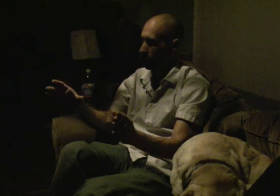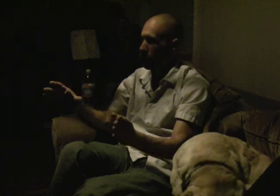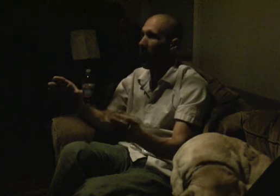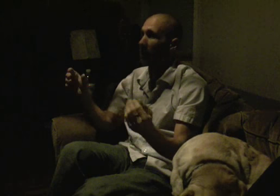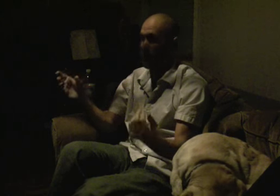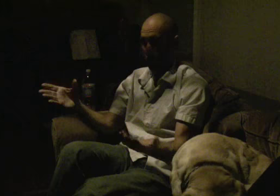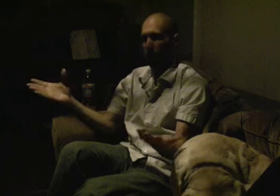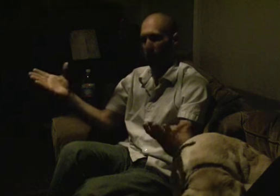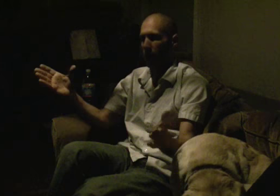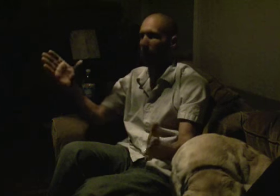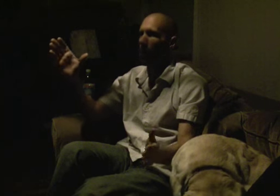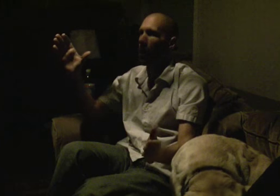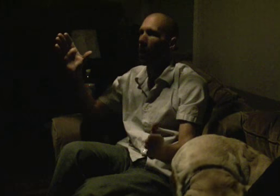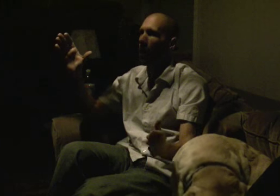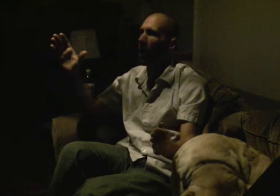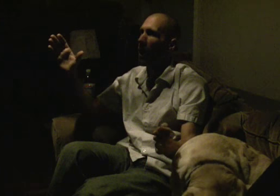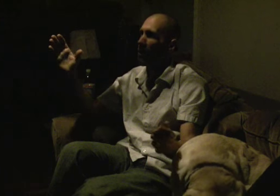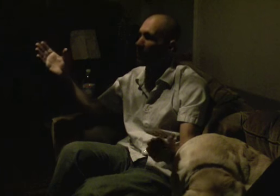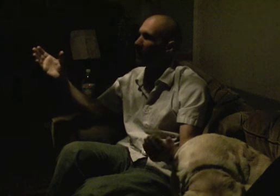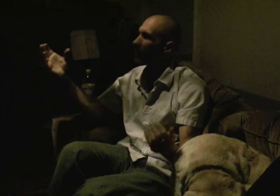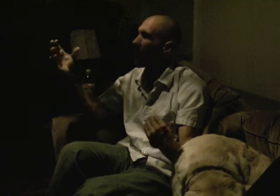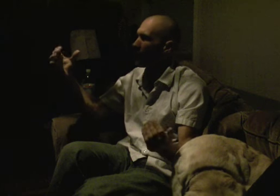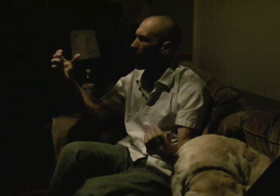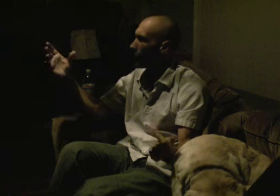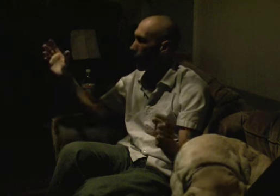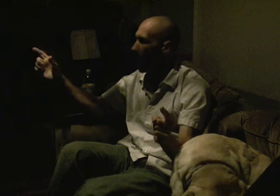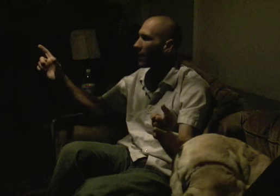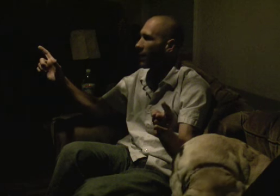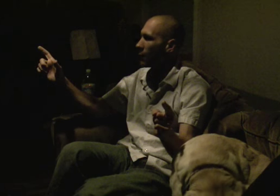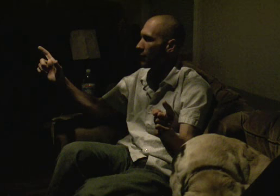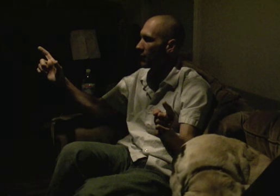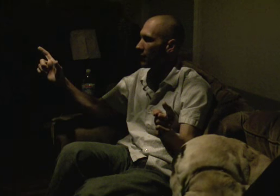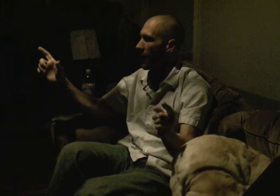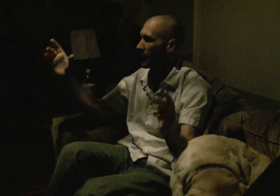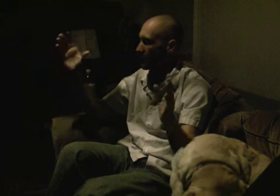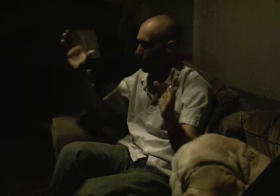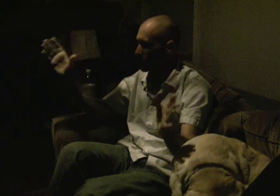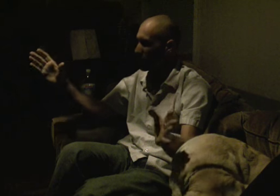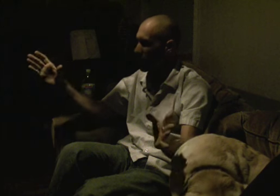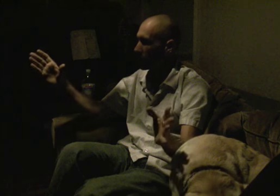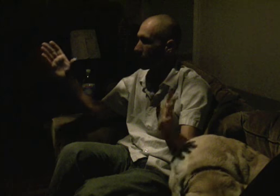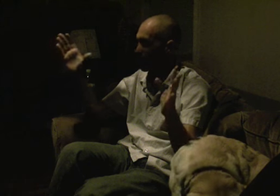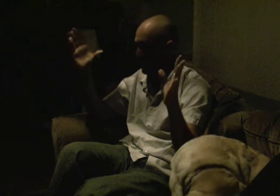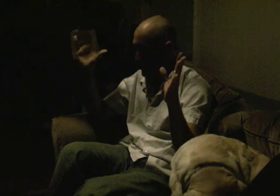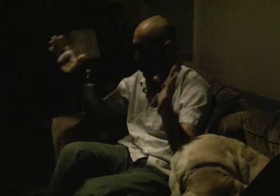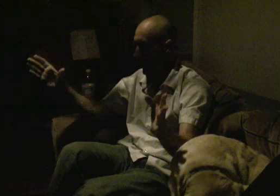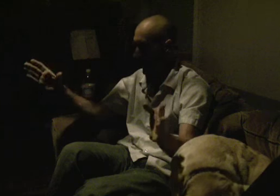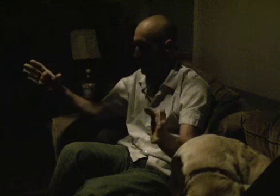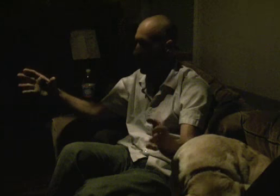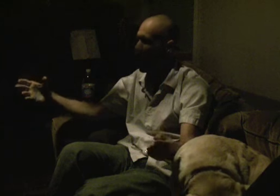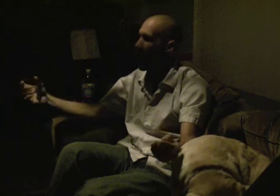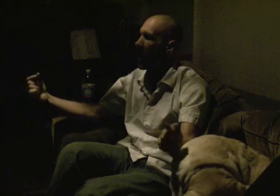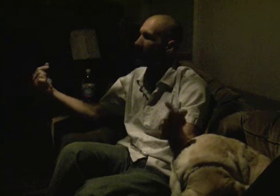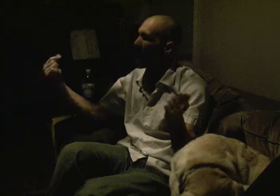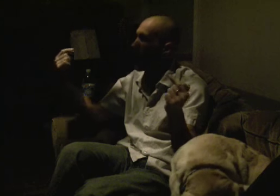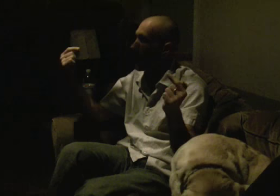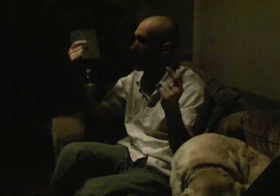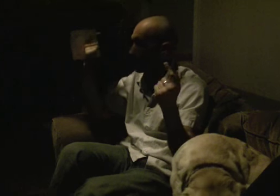I need to breathe. And then it's like, I don't know why I can't breathe. There's no seeing, there is just knowing. And then